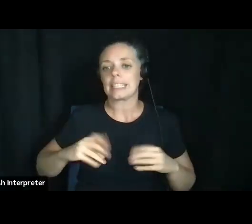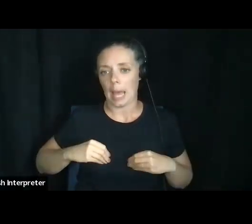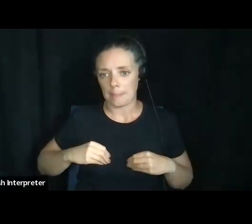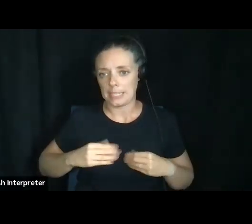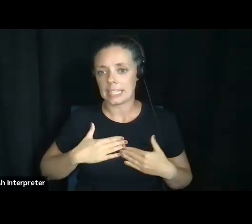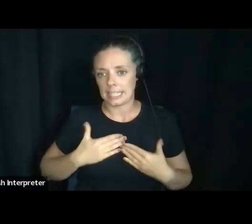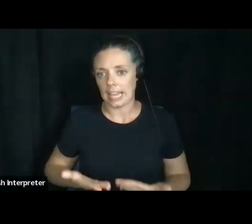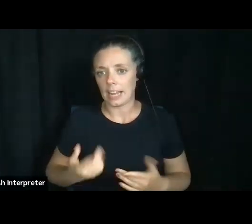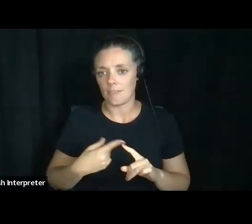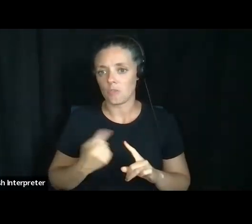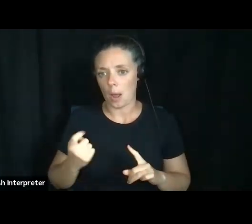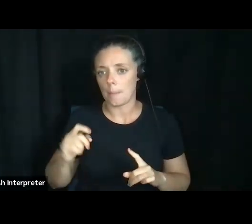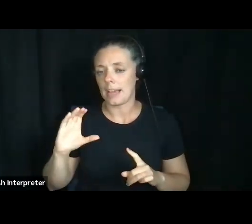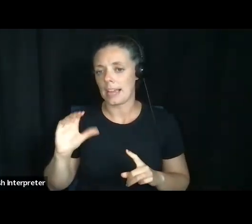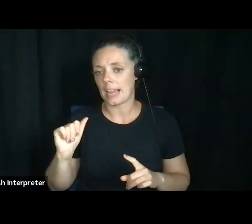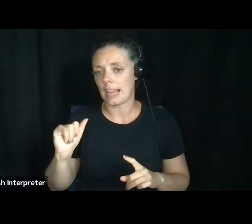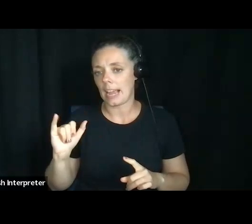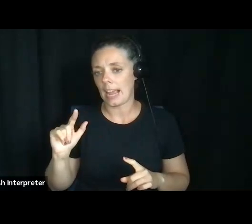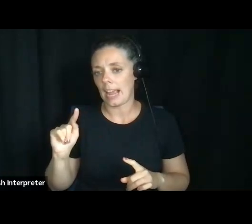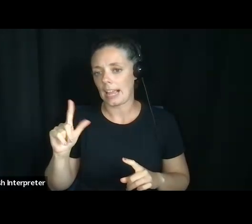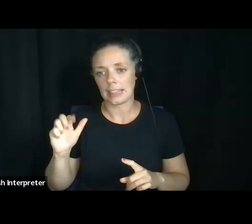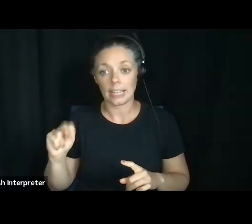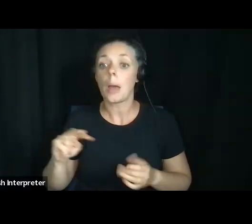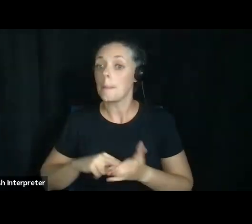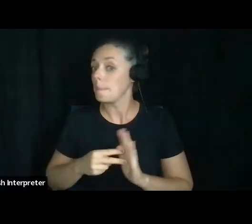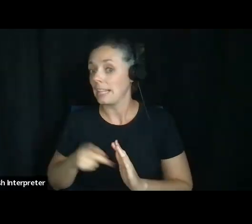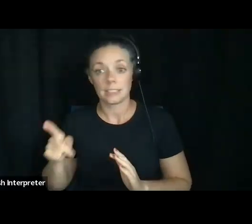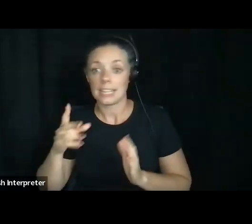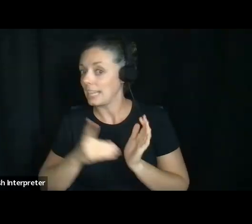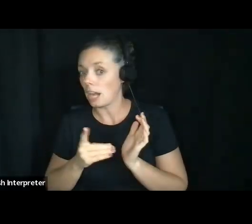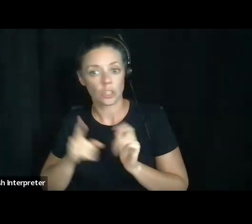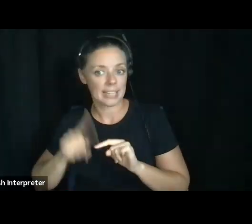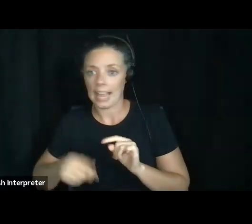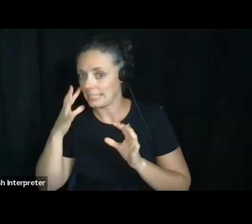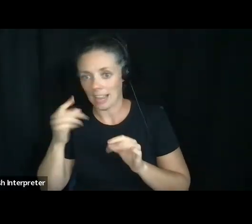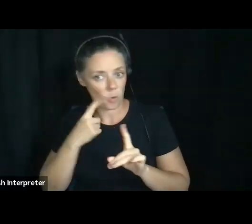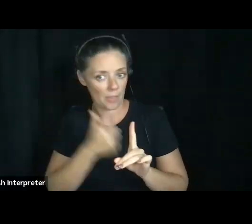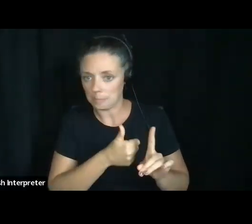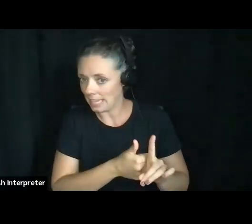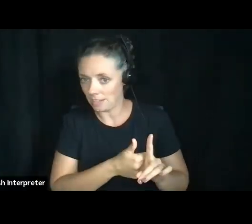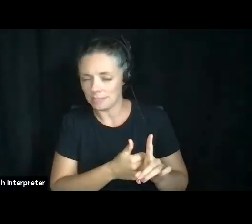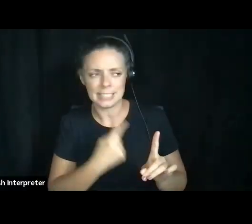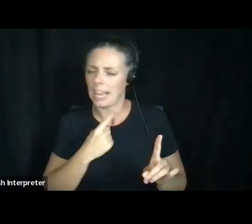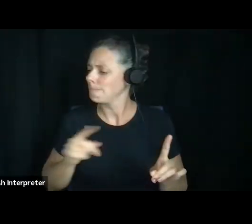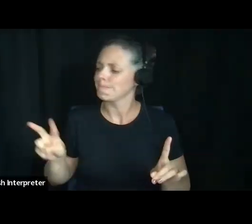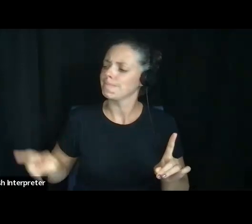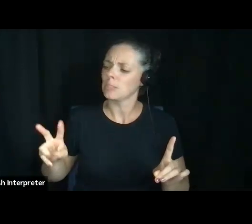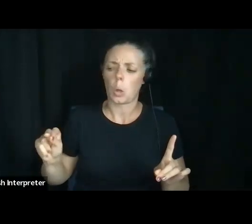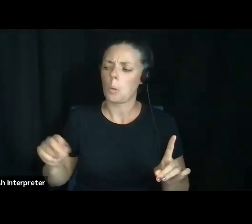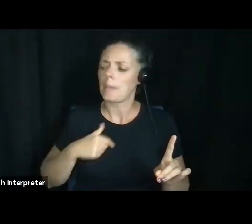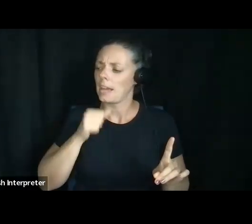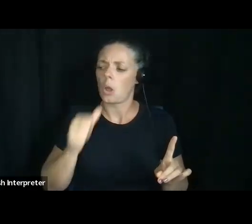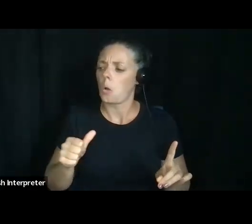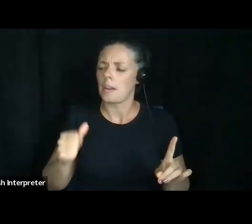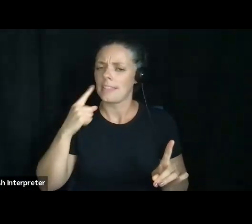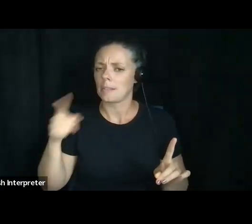That means the doctor does not have the discretion to say, no, Caitlin's not making good decisions for